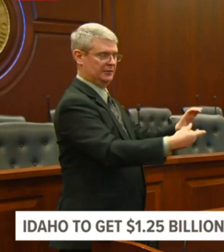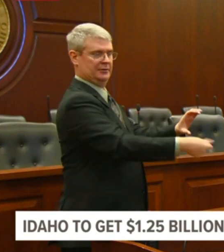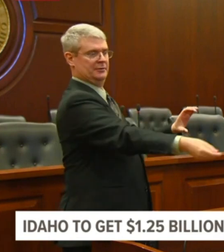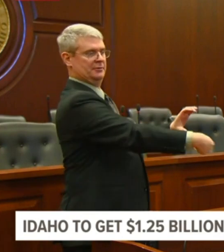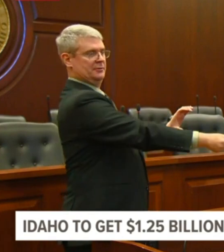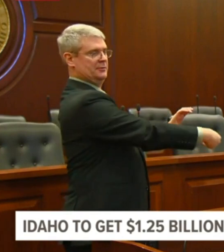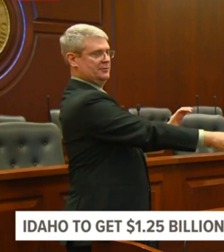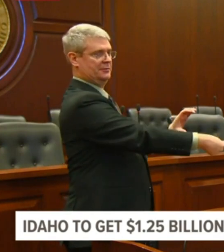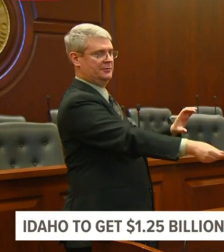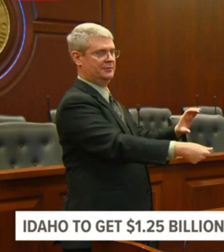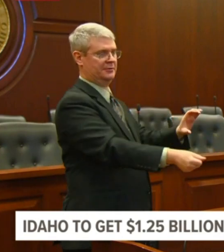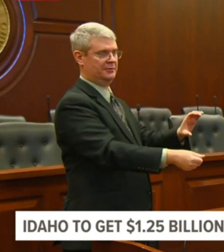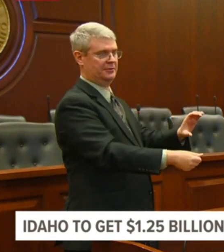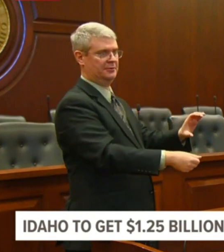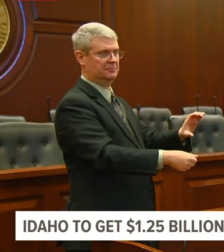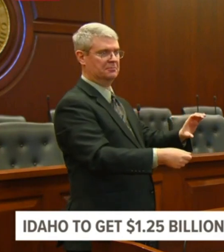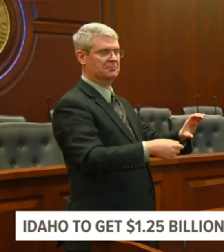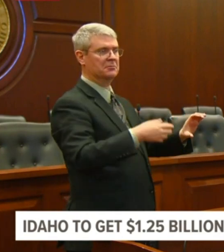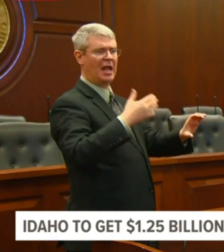Keith.